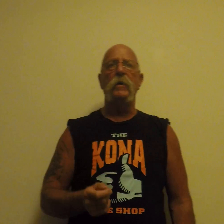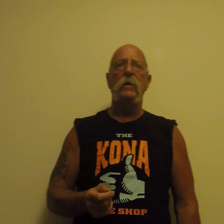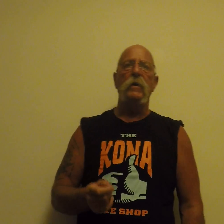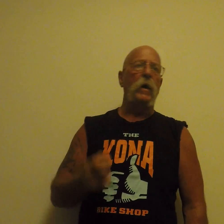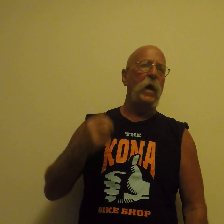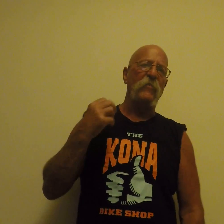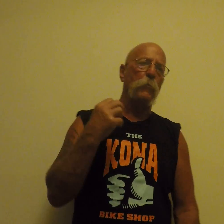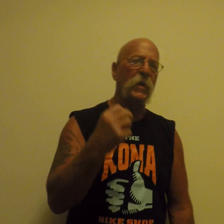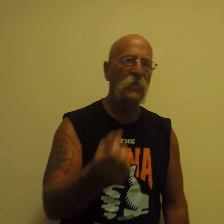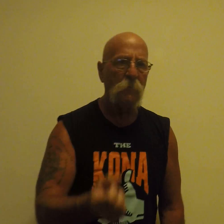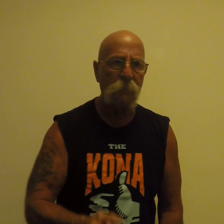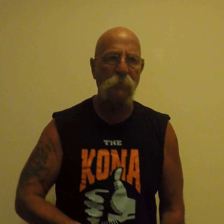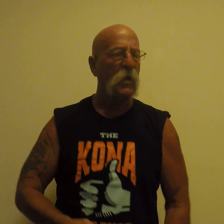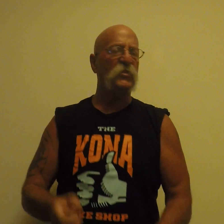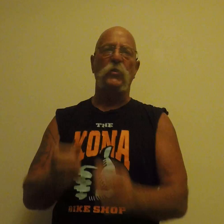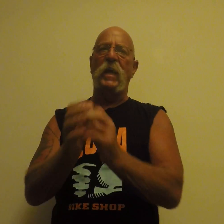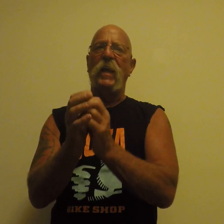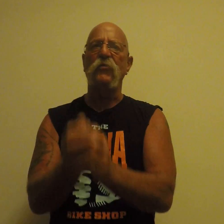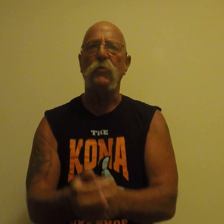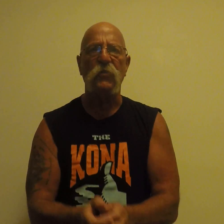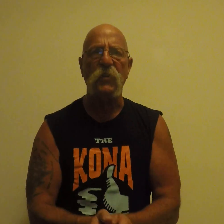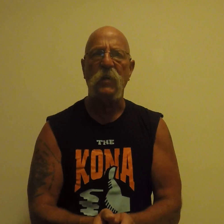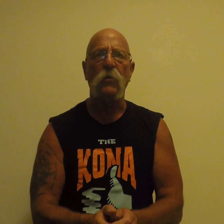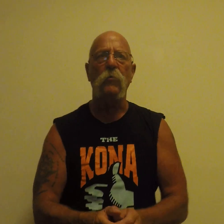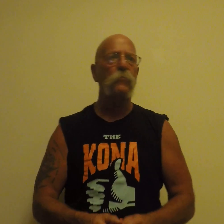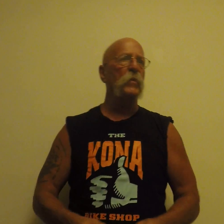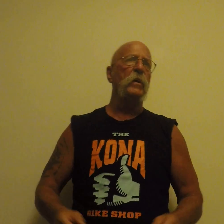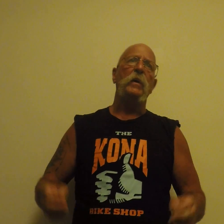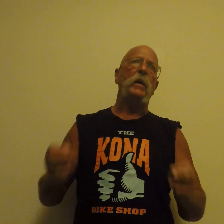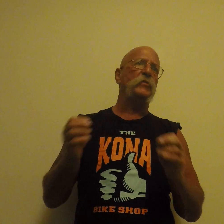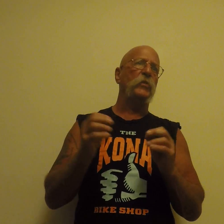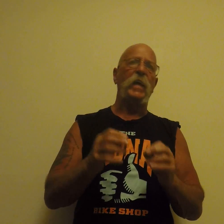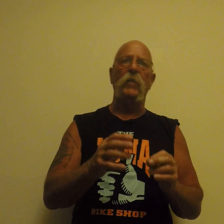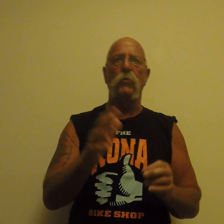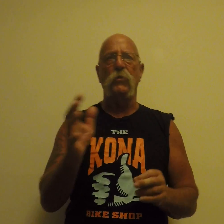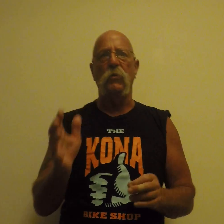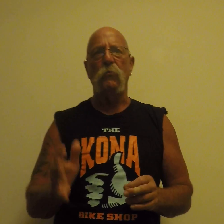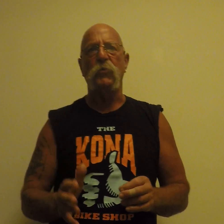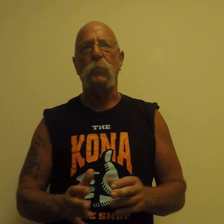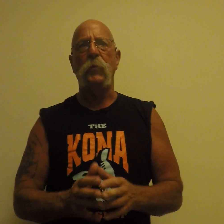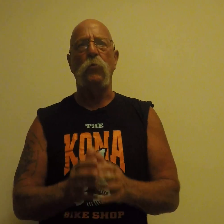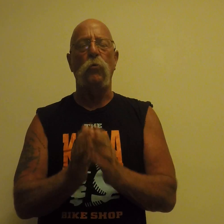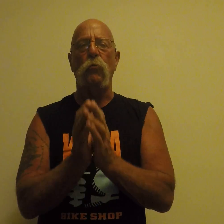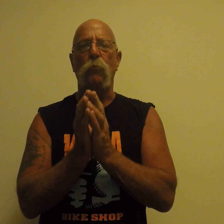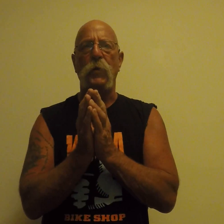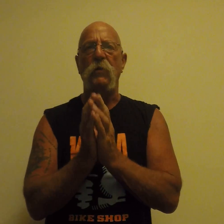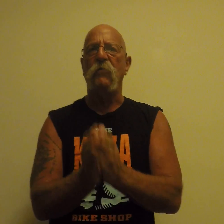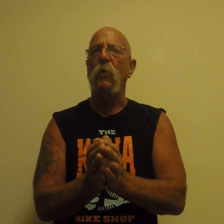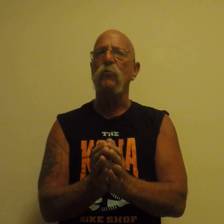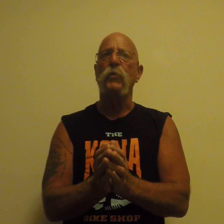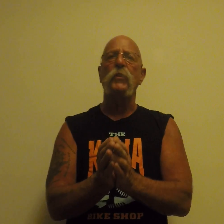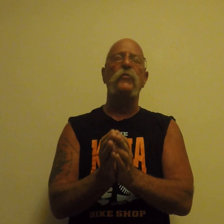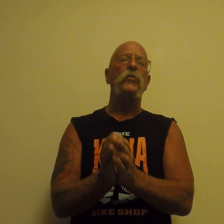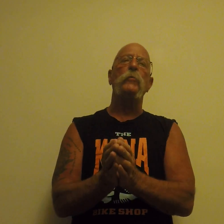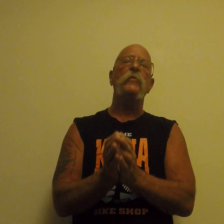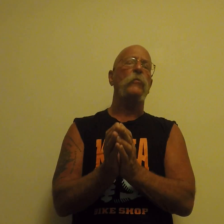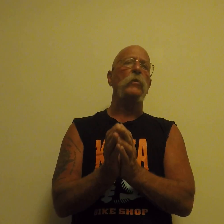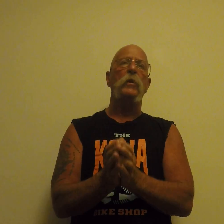I've met him. I shook hands with the CEO. I shook hands with the people who have been involved with this gentleman for a long